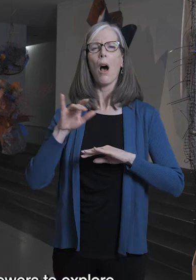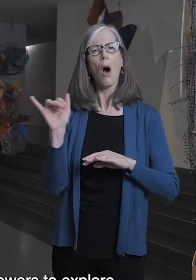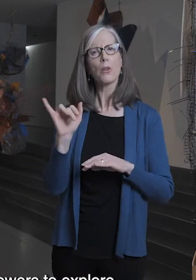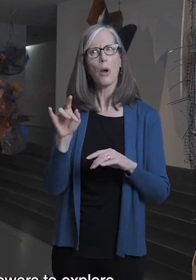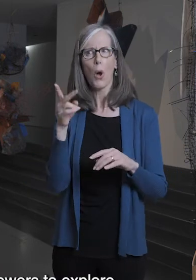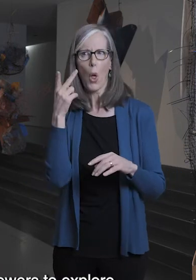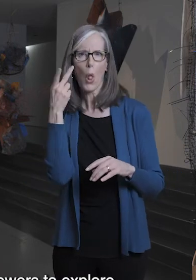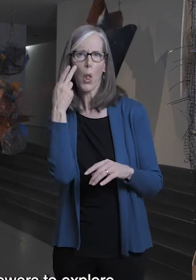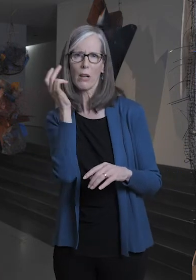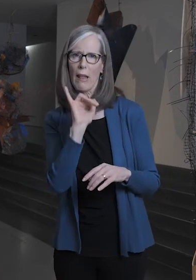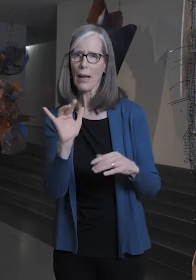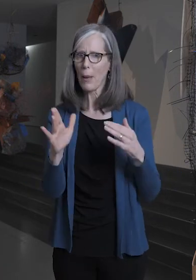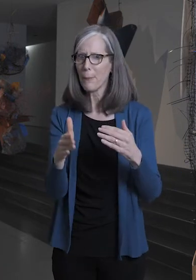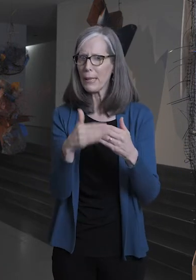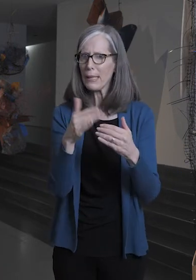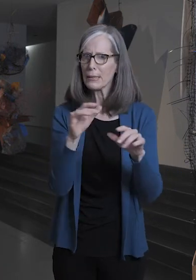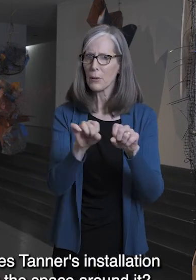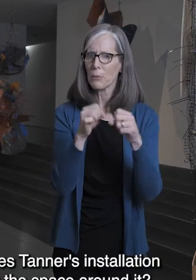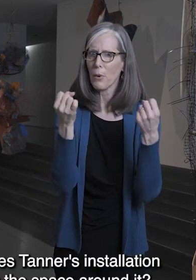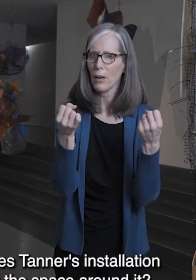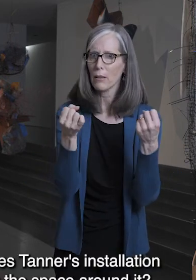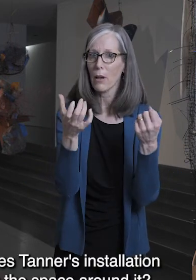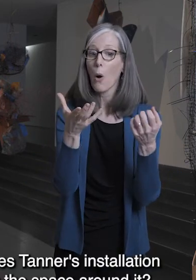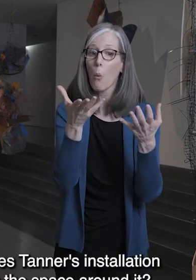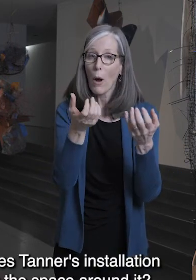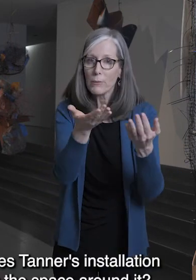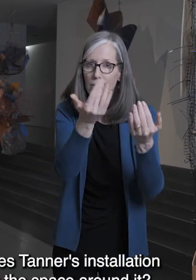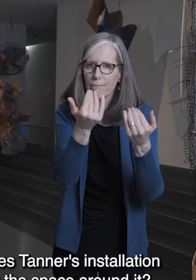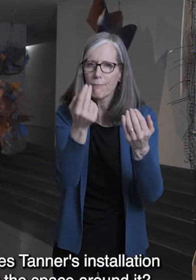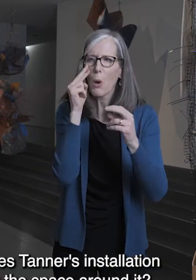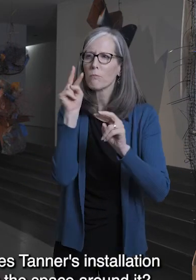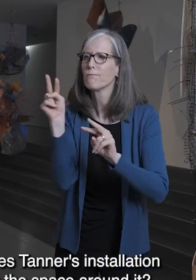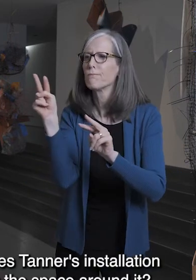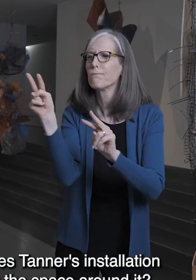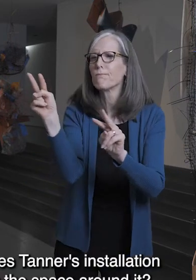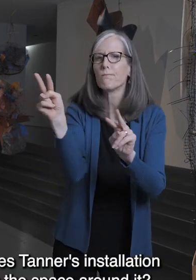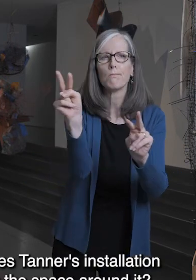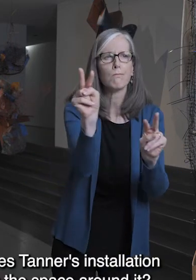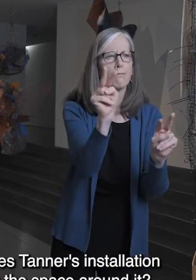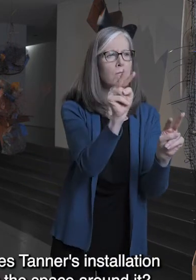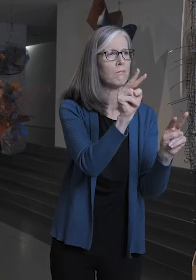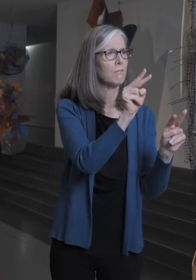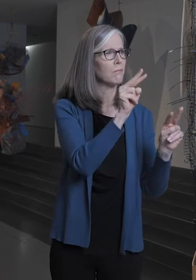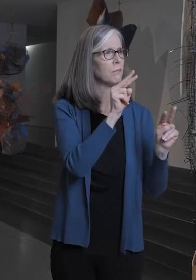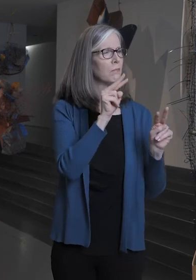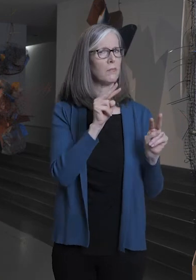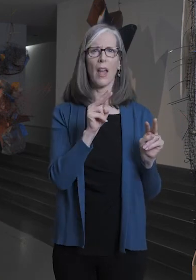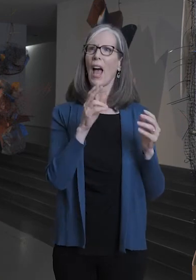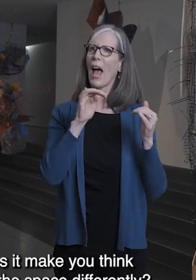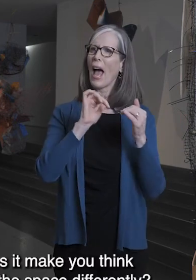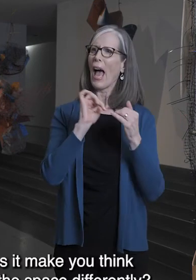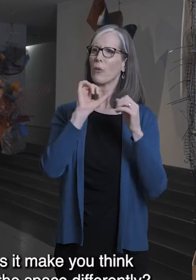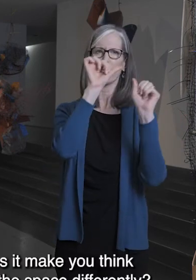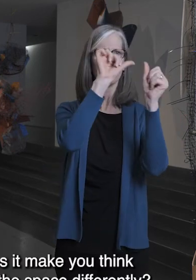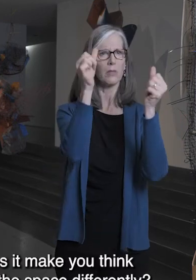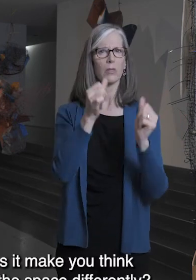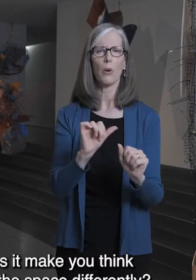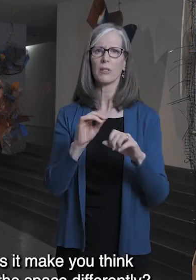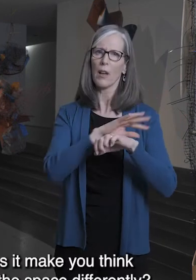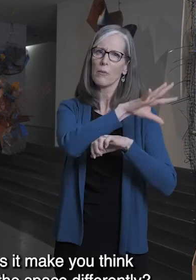to explore. How does Tanner's installation affect the space around it? Does it make you think about the space